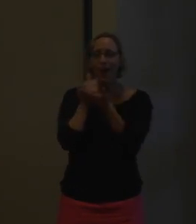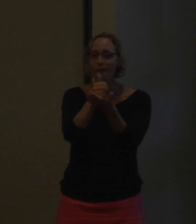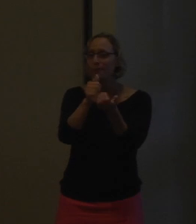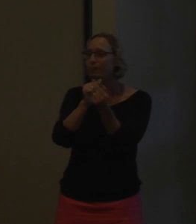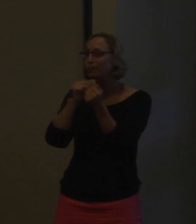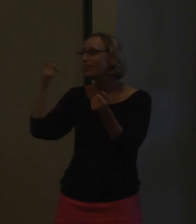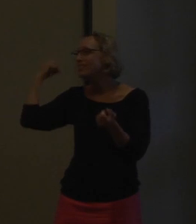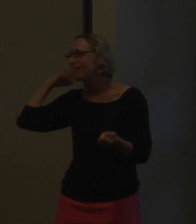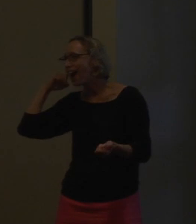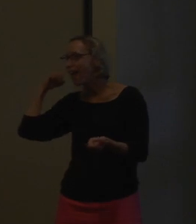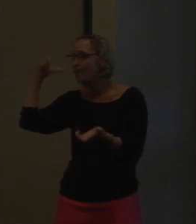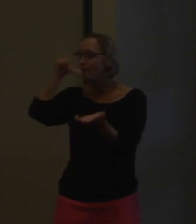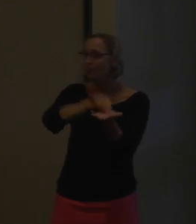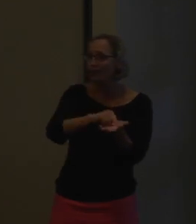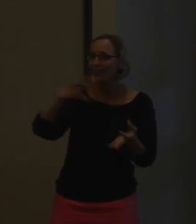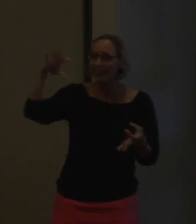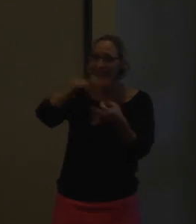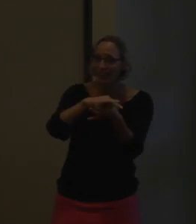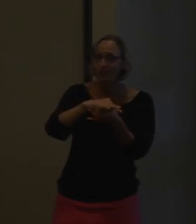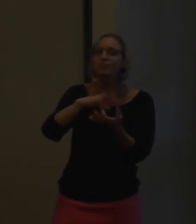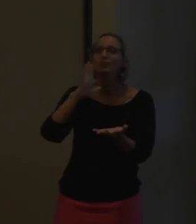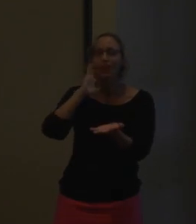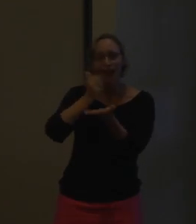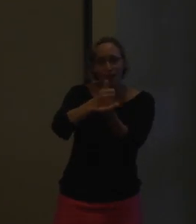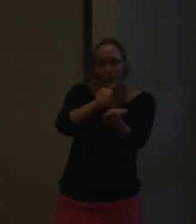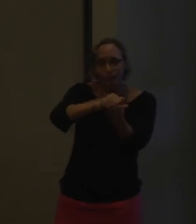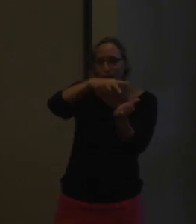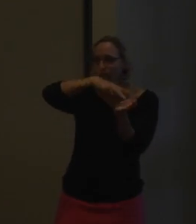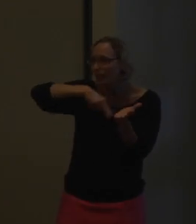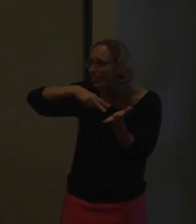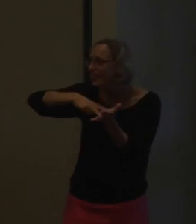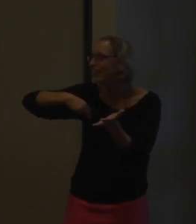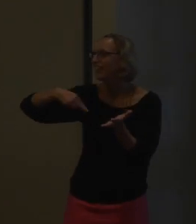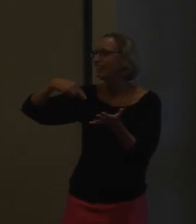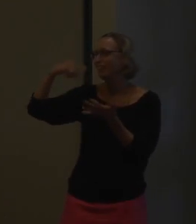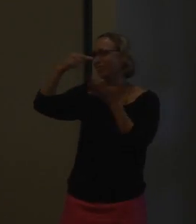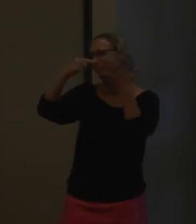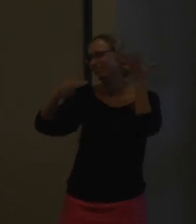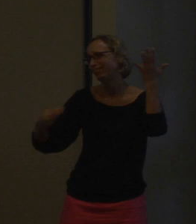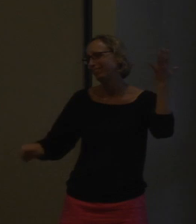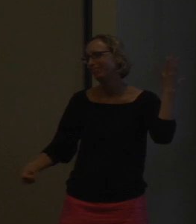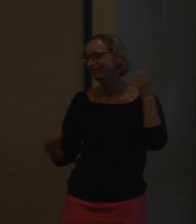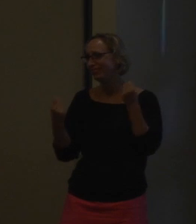which helps with sound print and connection. And it helps with reading.